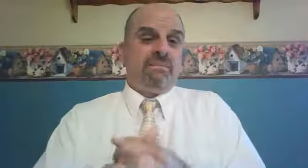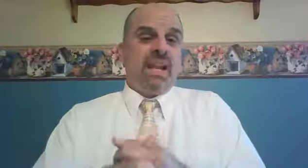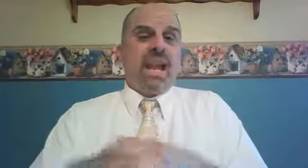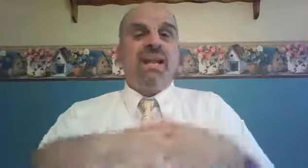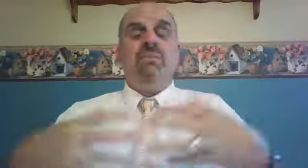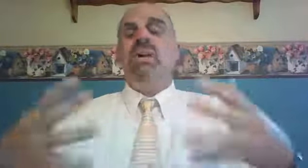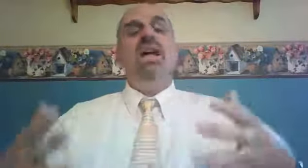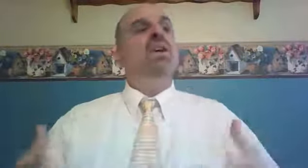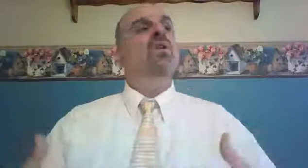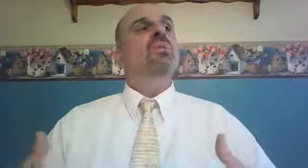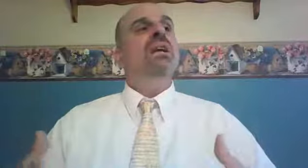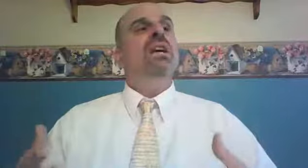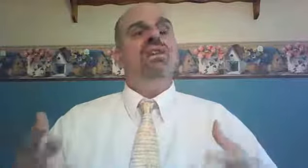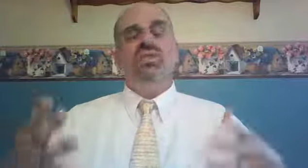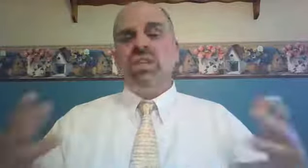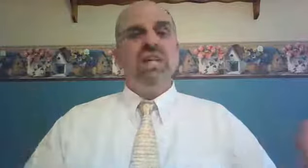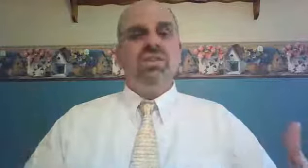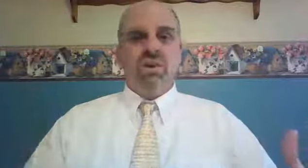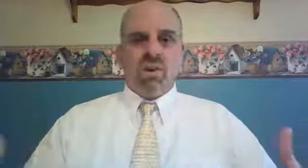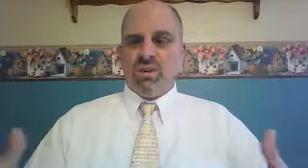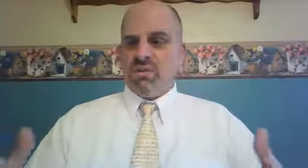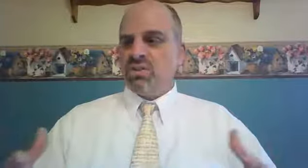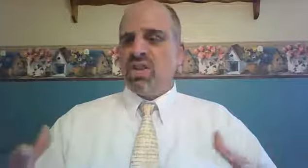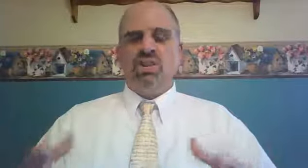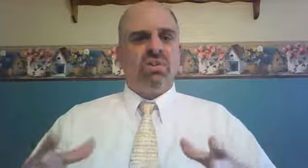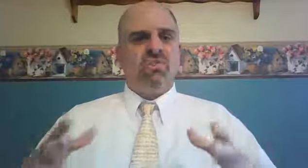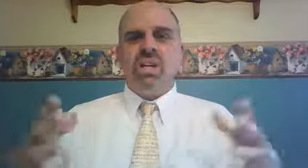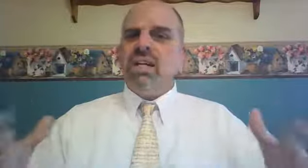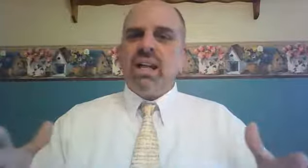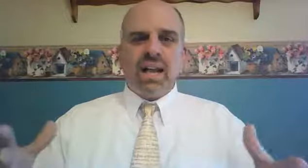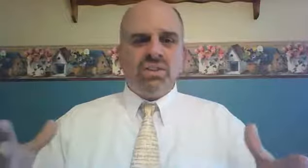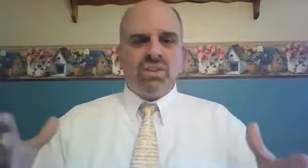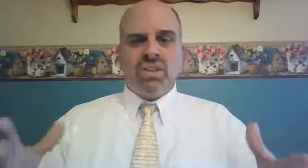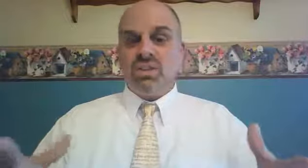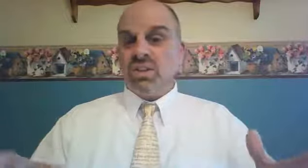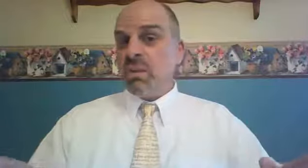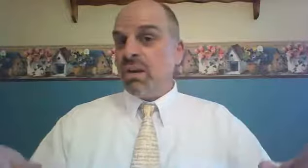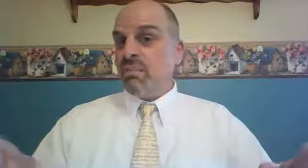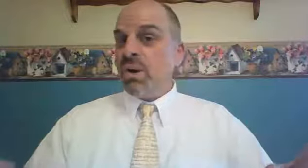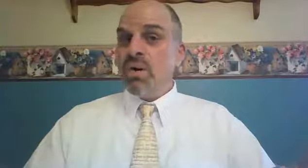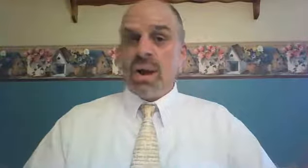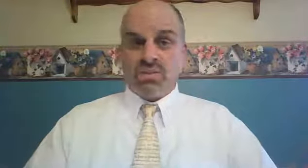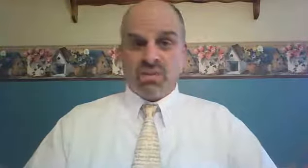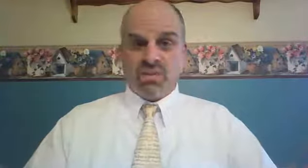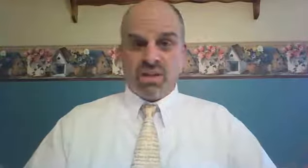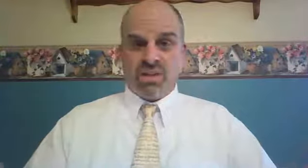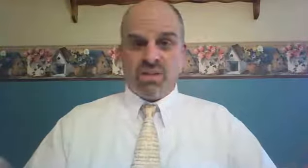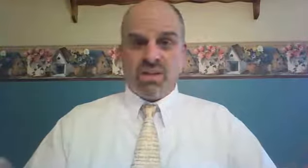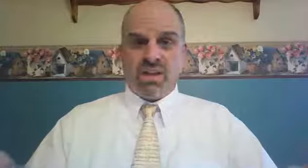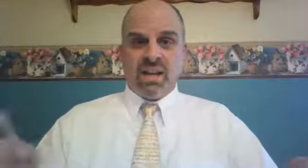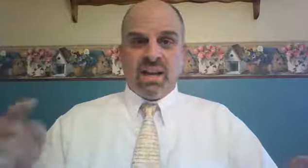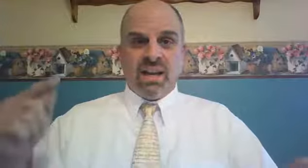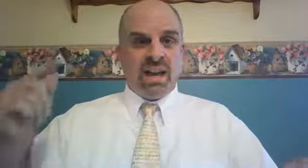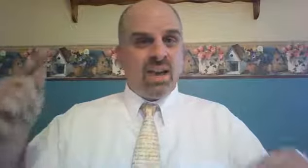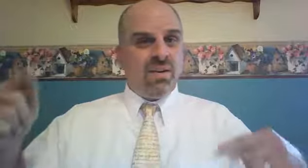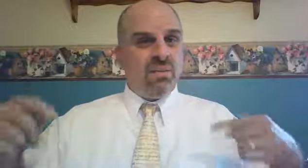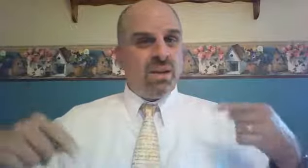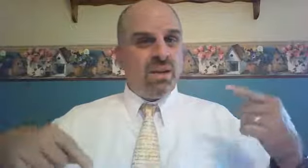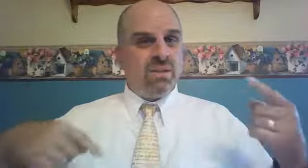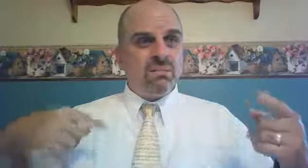And when Naomi sees the harvest, she realizes that she's been in Boaz's field. Naomi's